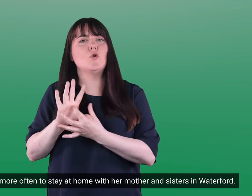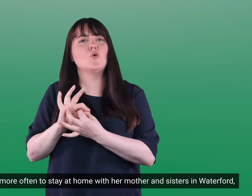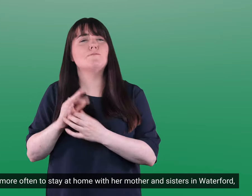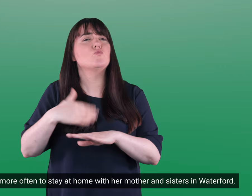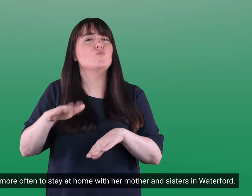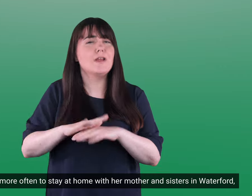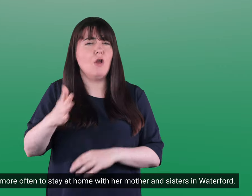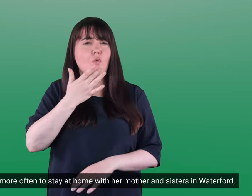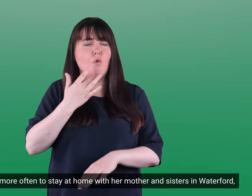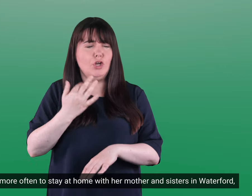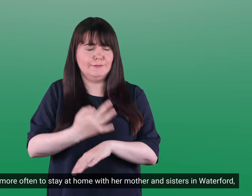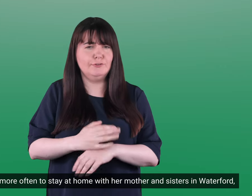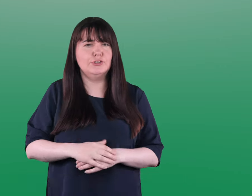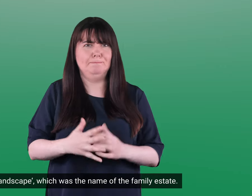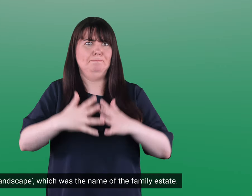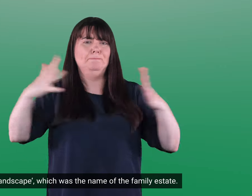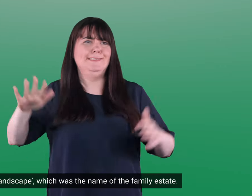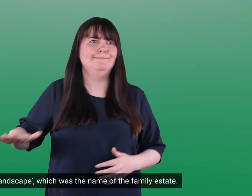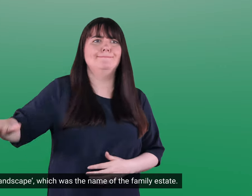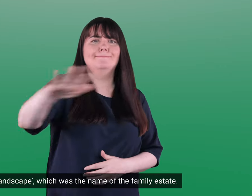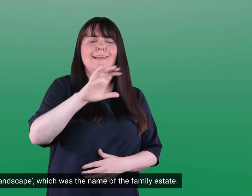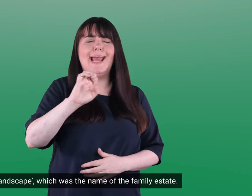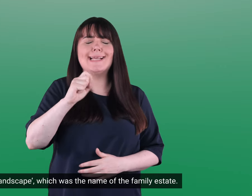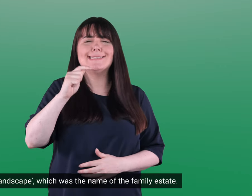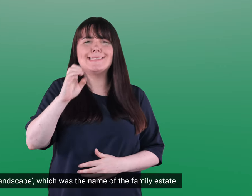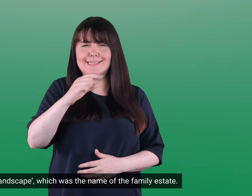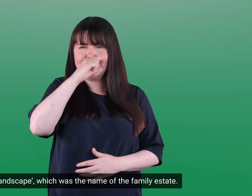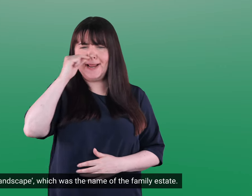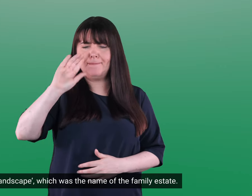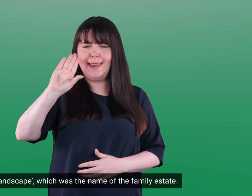and her sisters in Watford at Landscape, which was the name of the family estate.